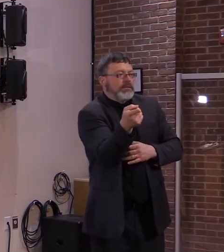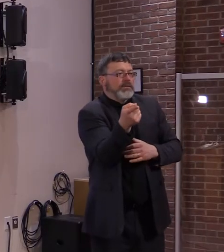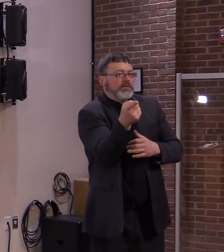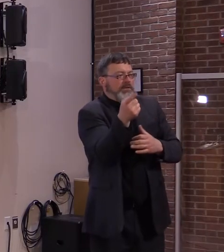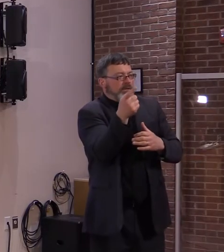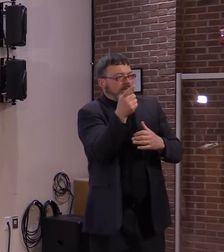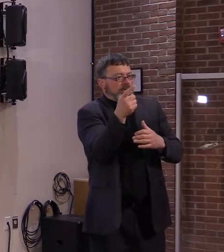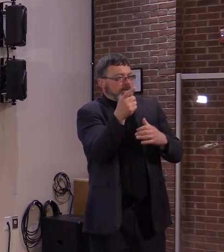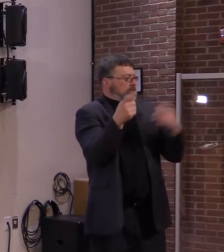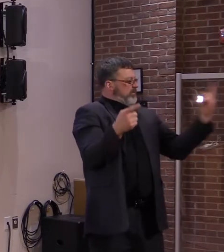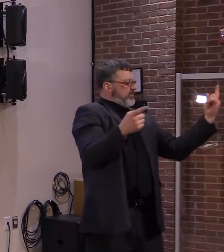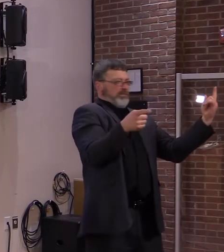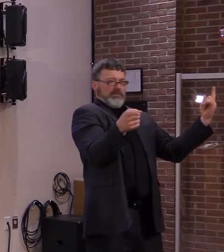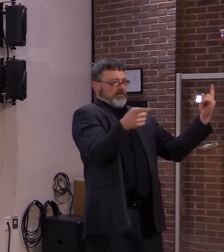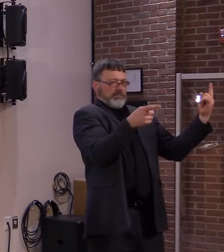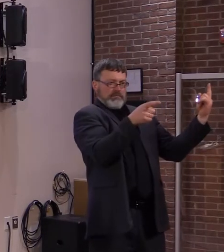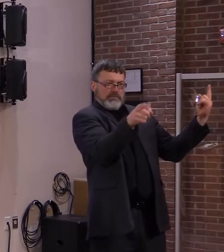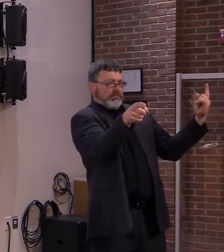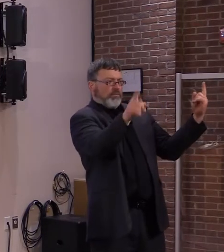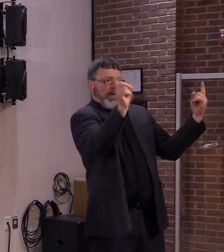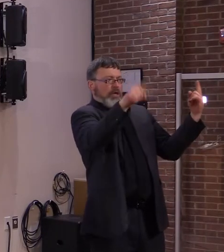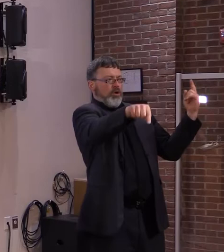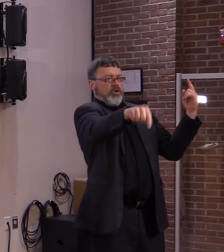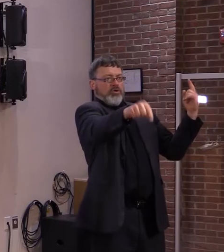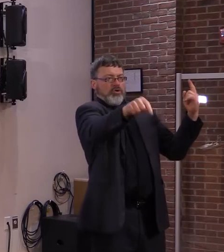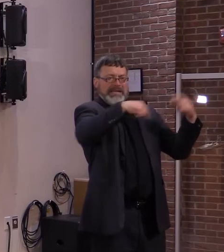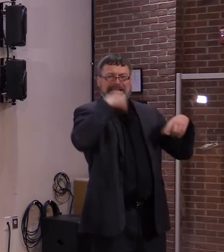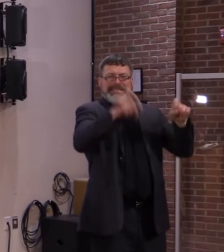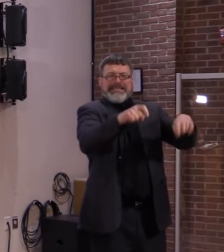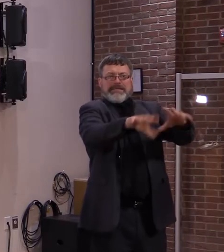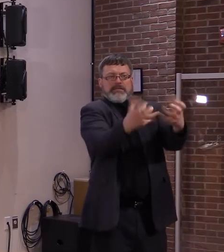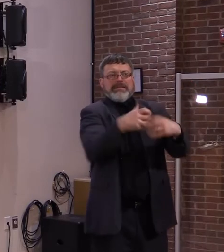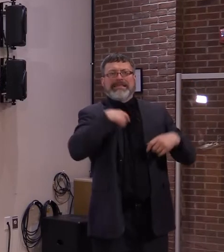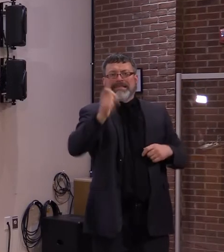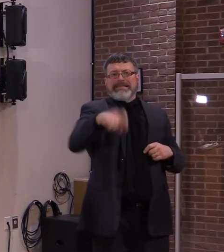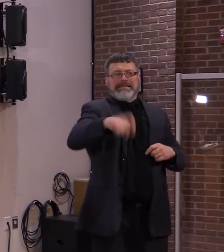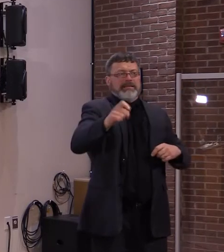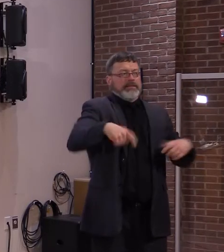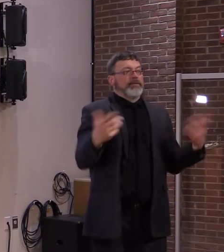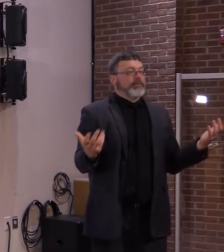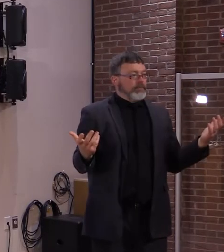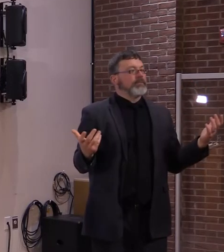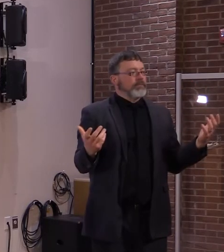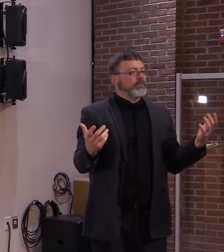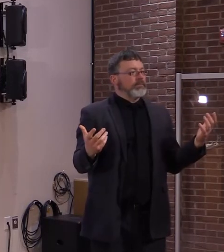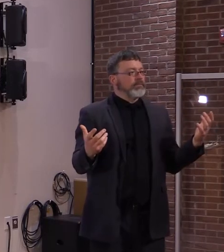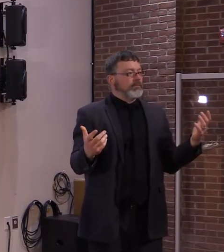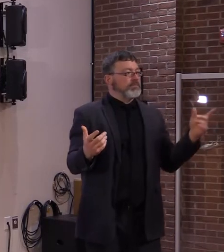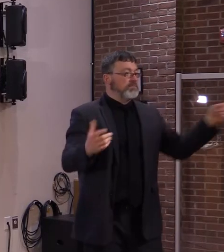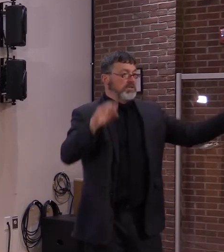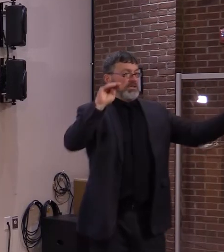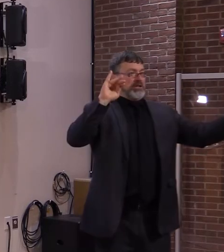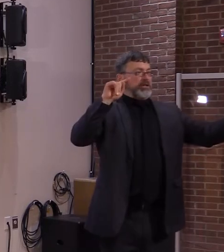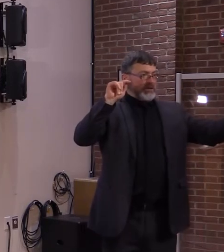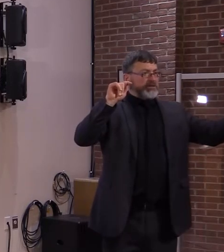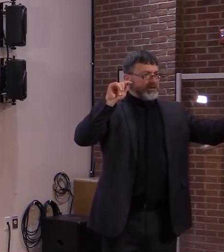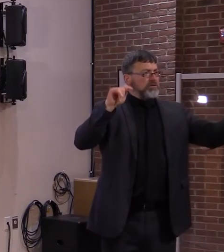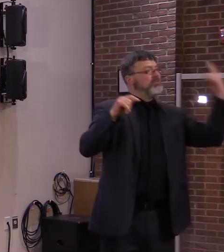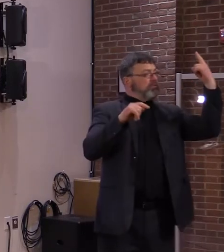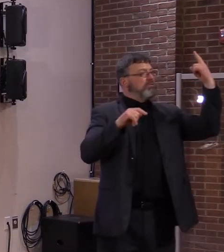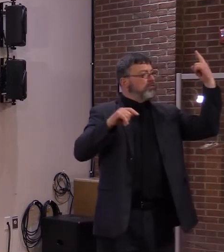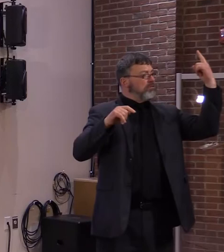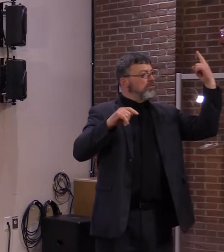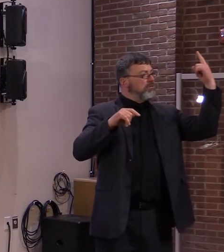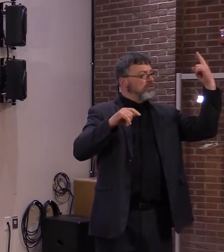This one would make it seem like we wasted our time for the last 14 months wearing masks at all. There's